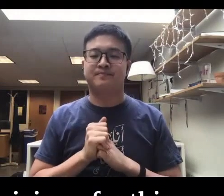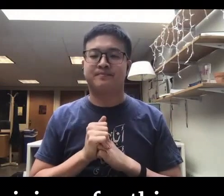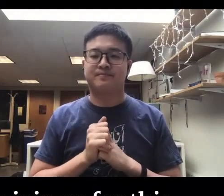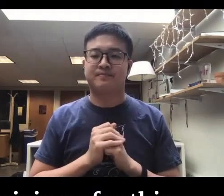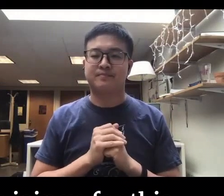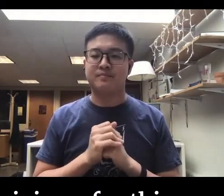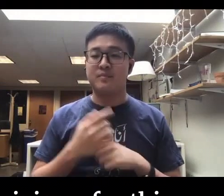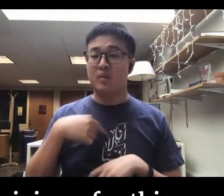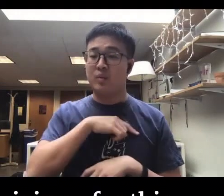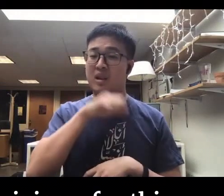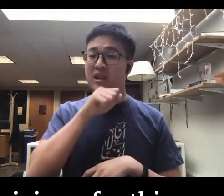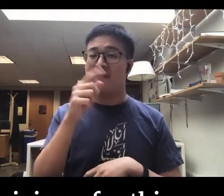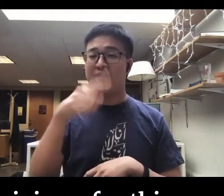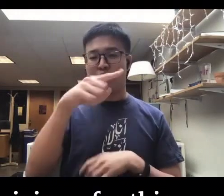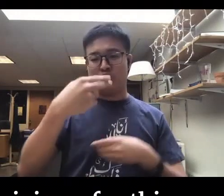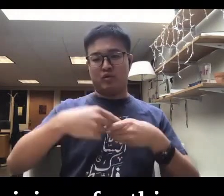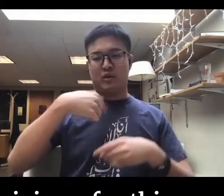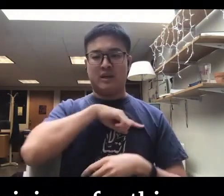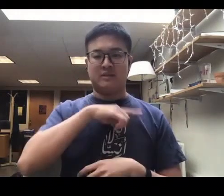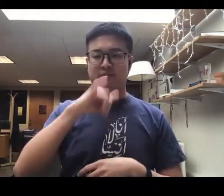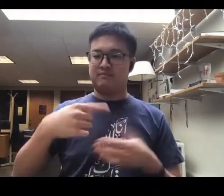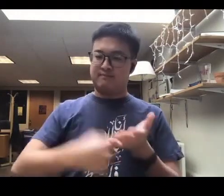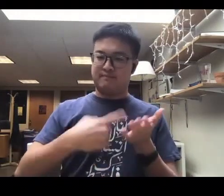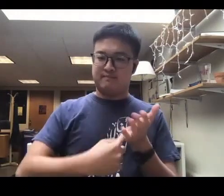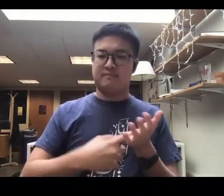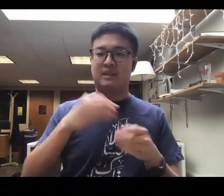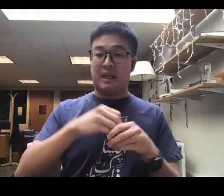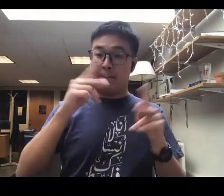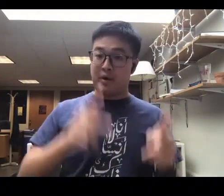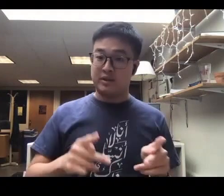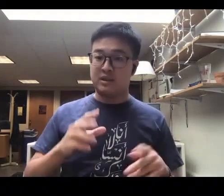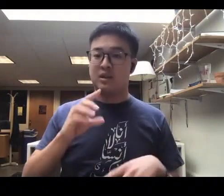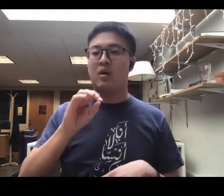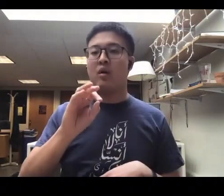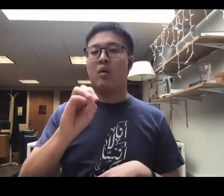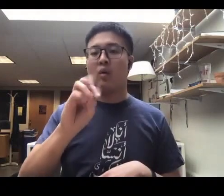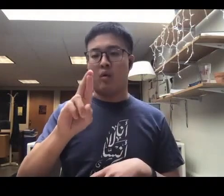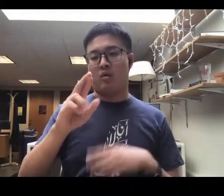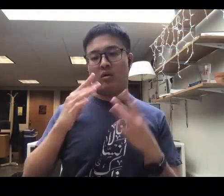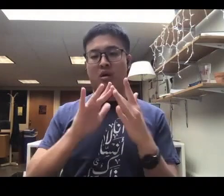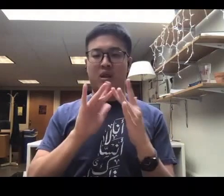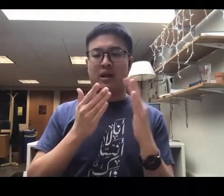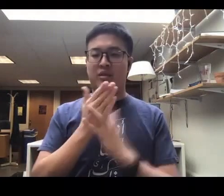We'd love for you to join us for this discussion in person or online via Zoom.